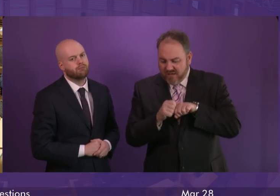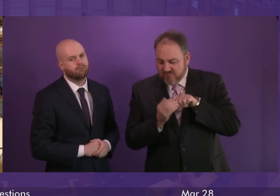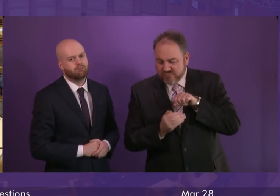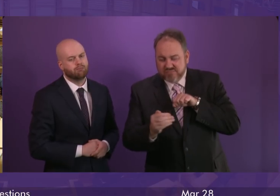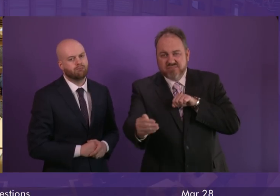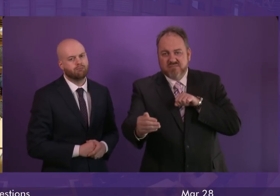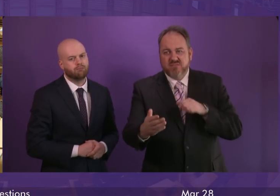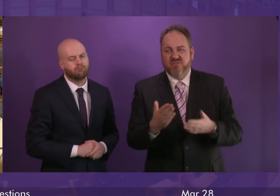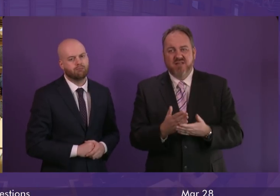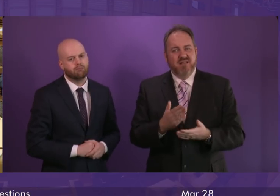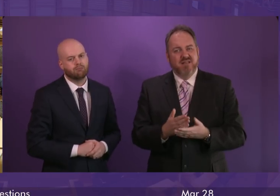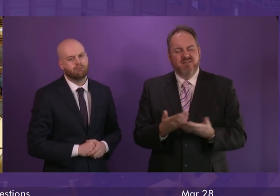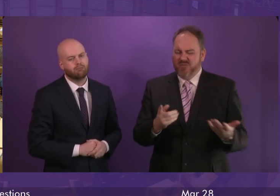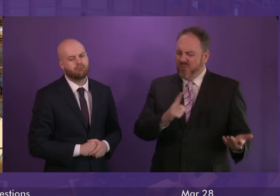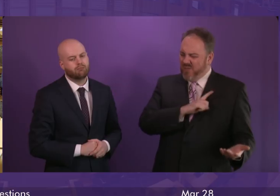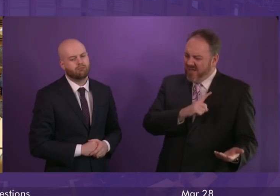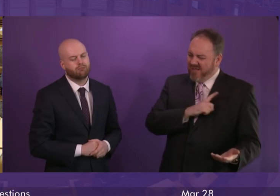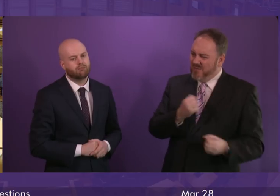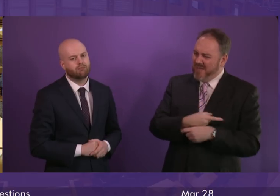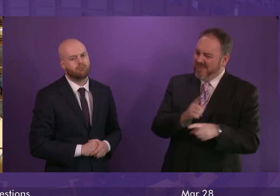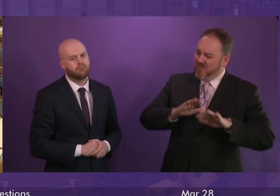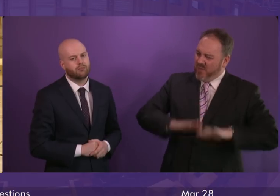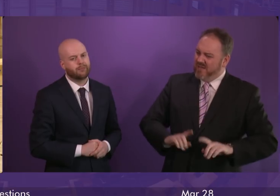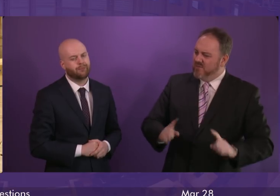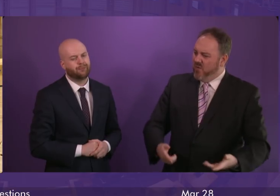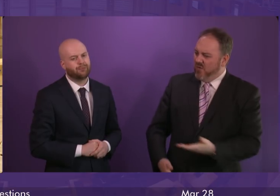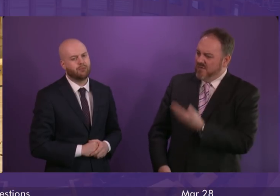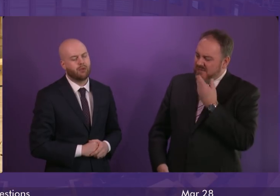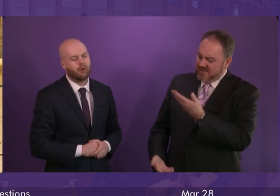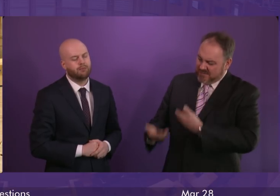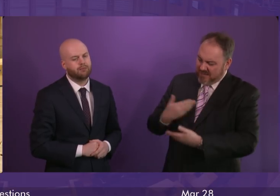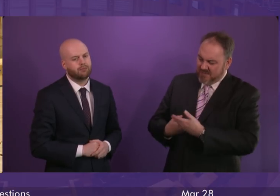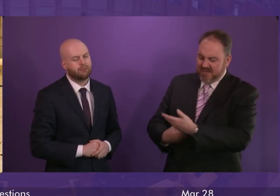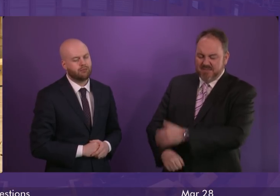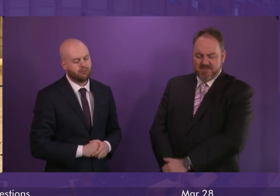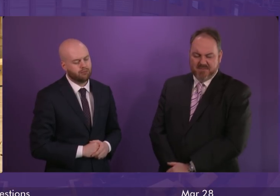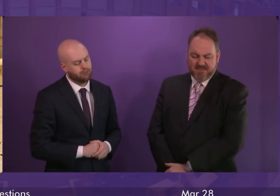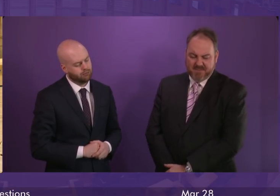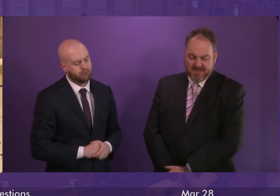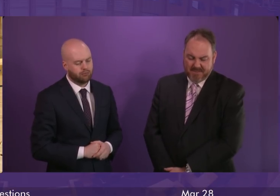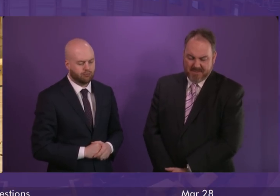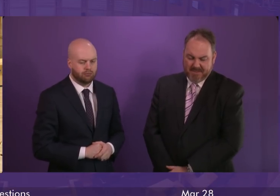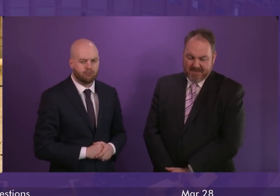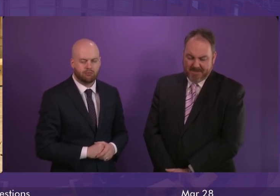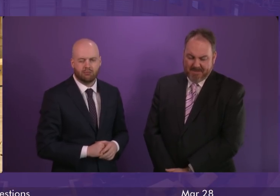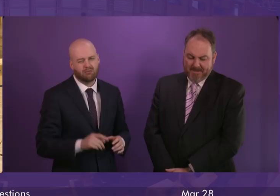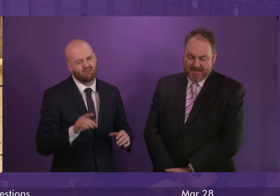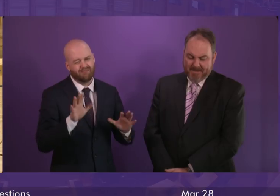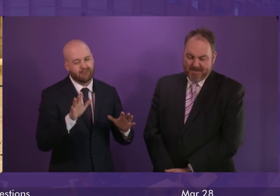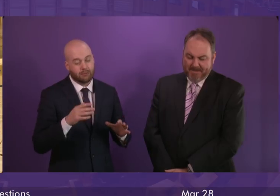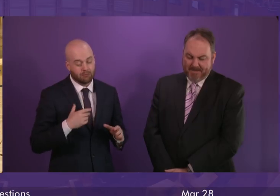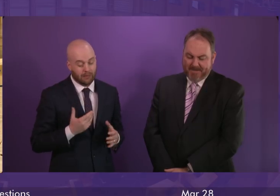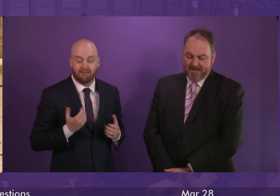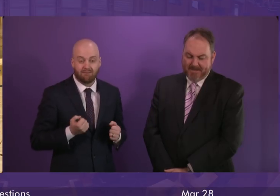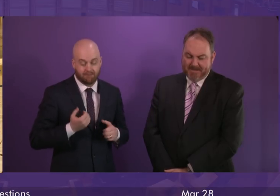why are you making these children wait? First Minister we are doing the work to make sure that we have